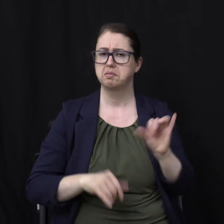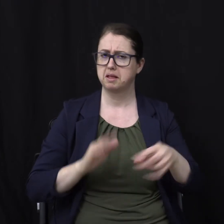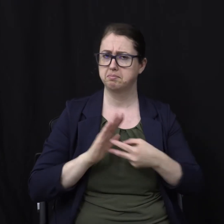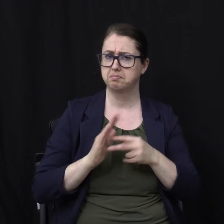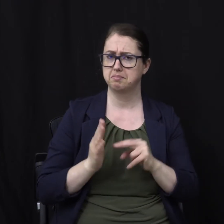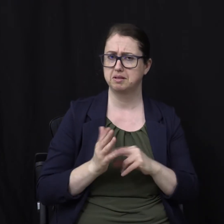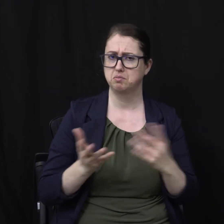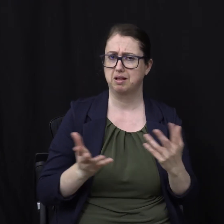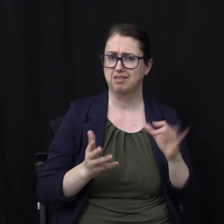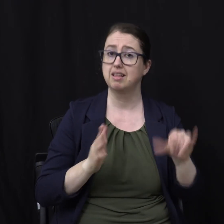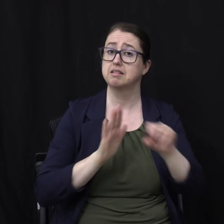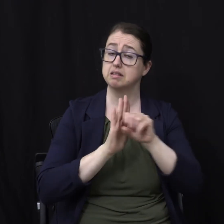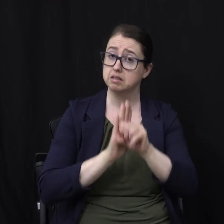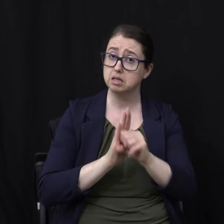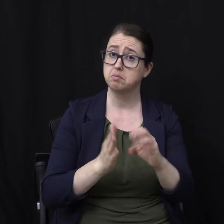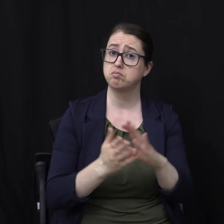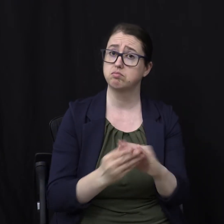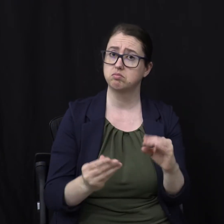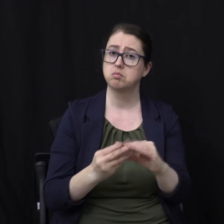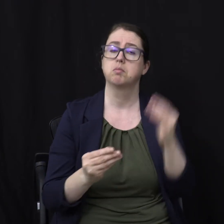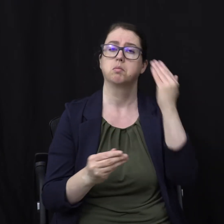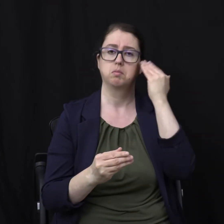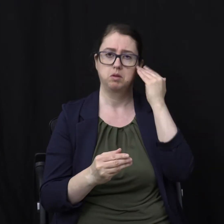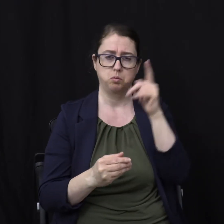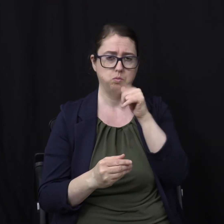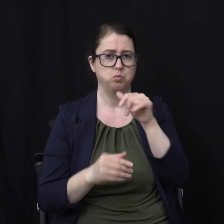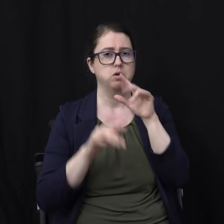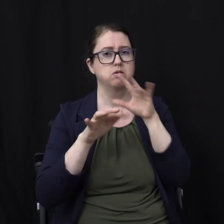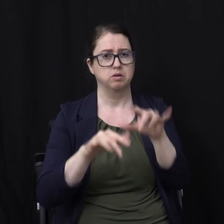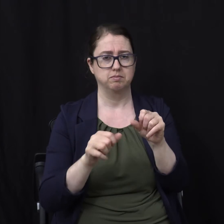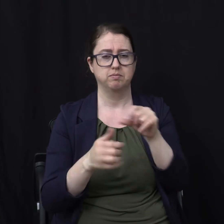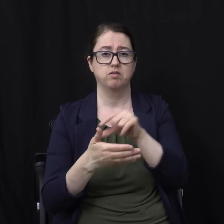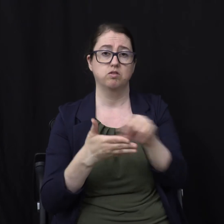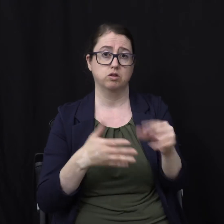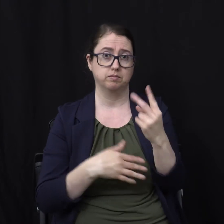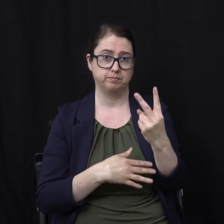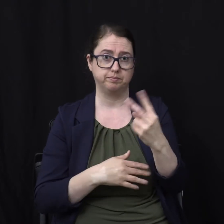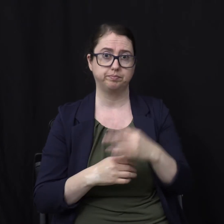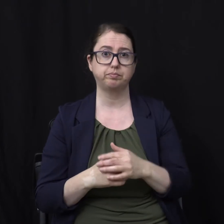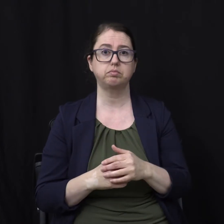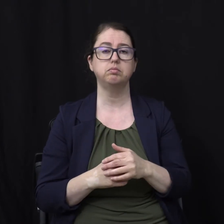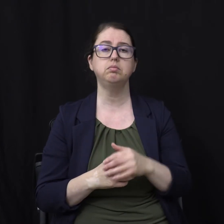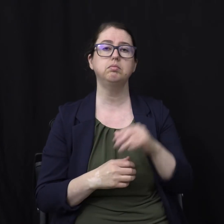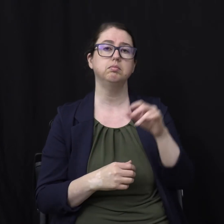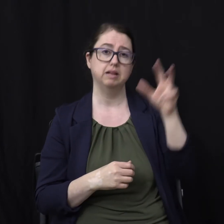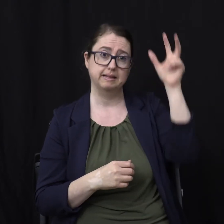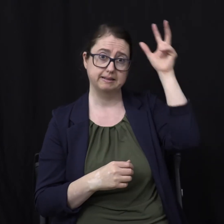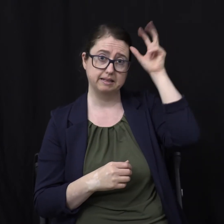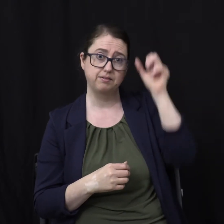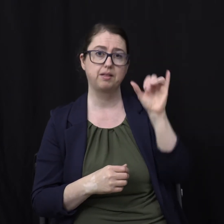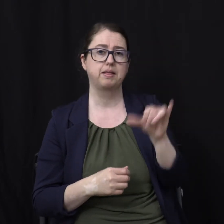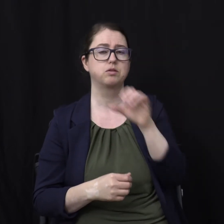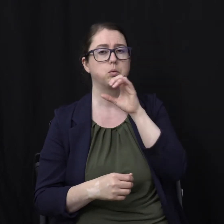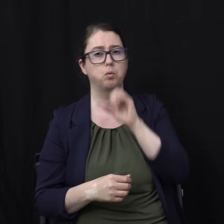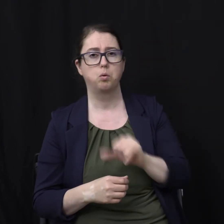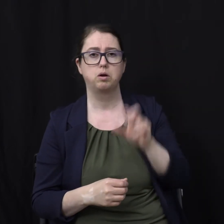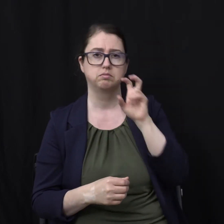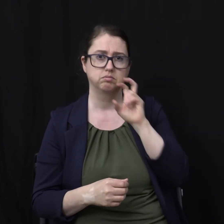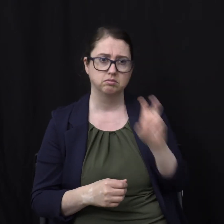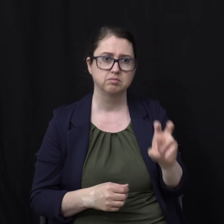behind this symbolism We know who the dragon is It says that in verse 2 That the devil And that's the old serpent Which is the devil And